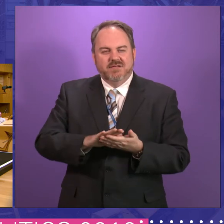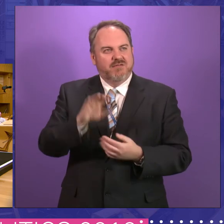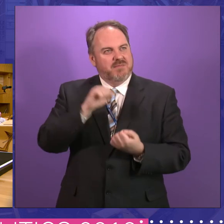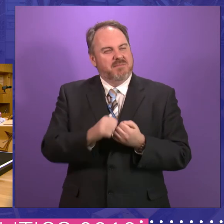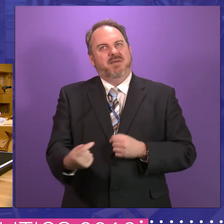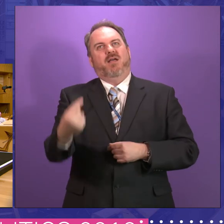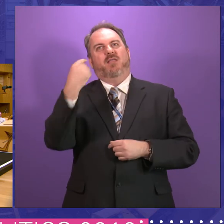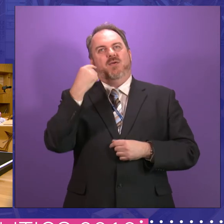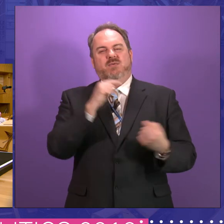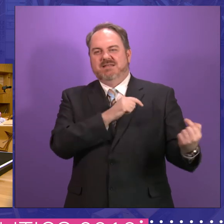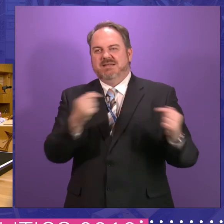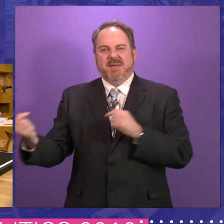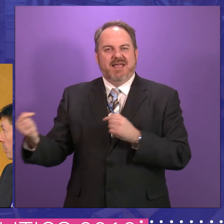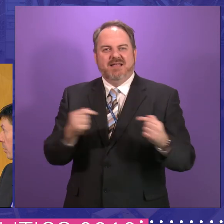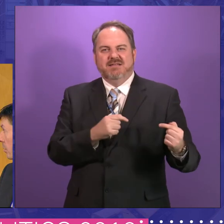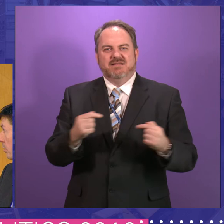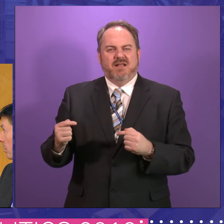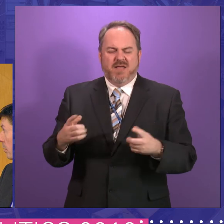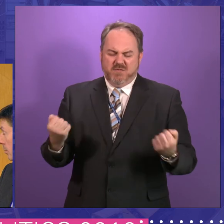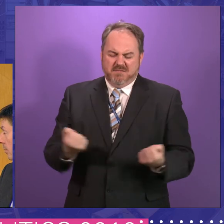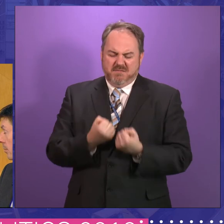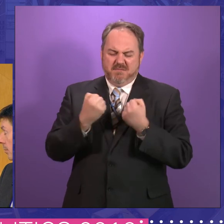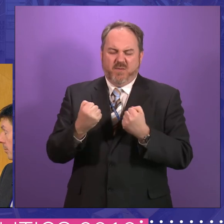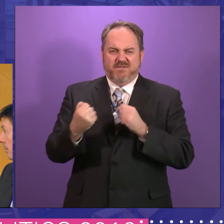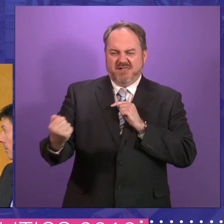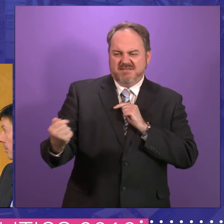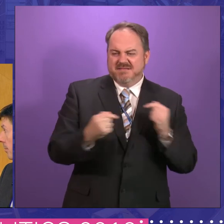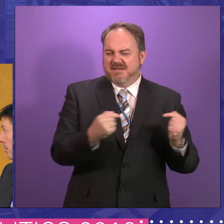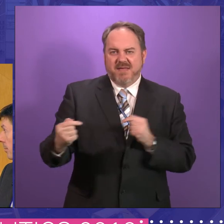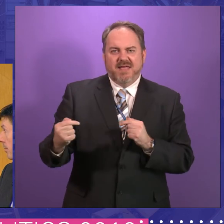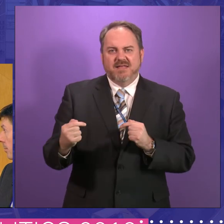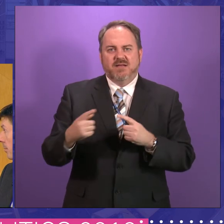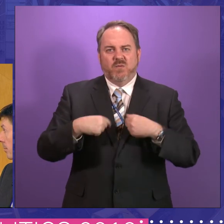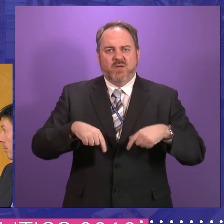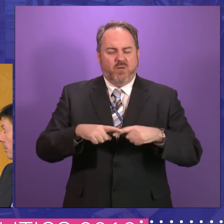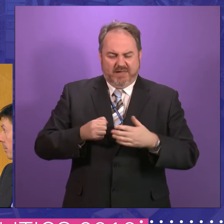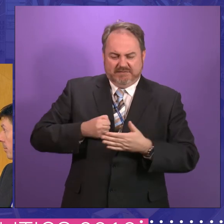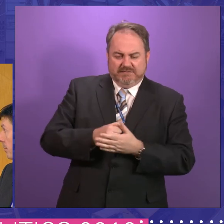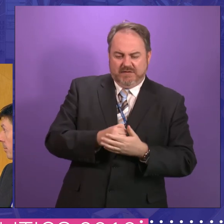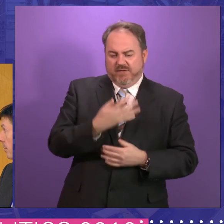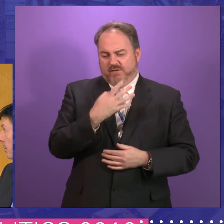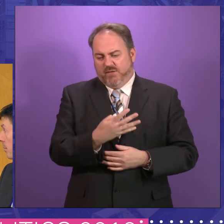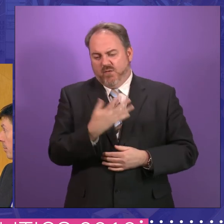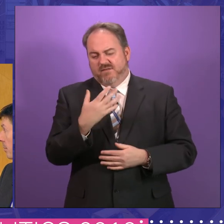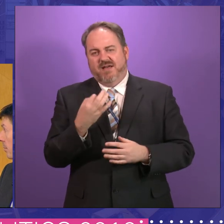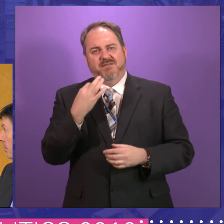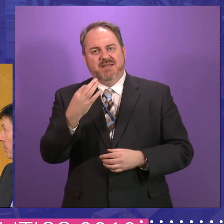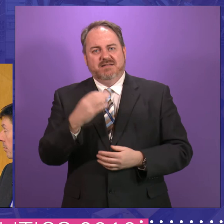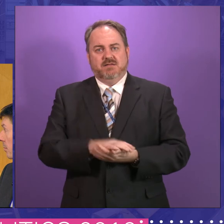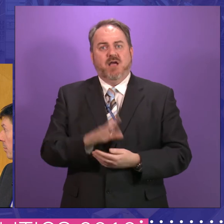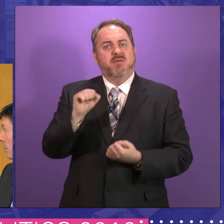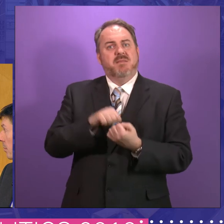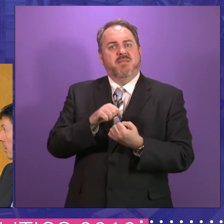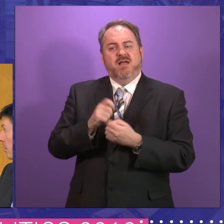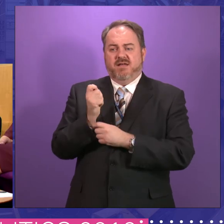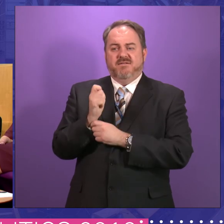Mary Scanlon all took part. It was a hugely powerful debate despite the fact we were only limited to four or five months. The fishing debate was another one,